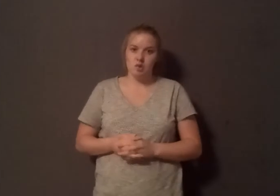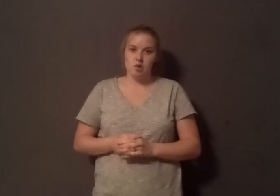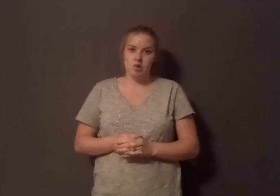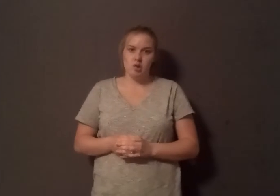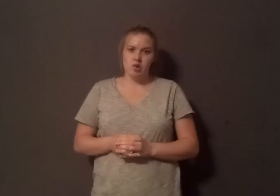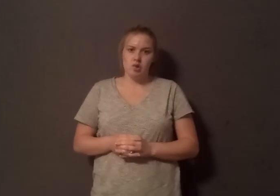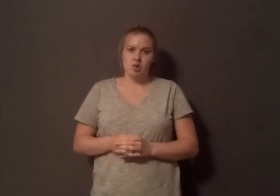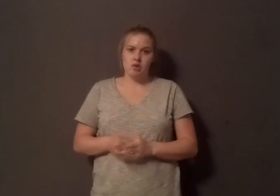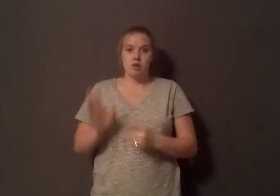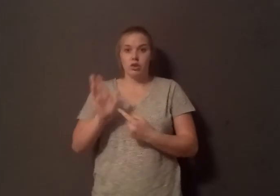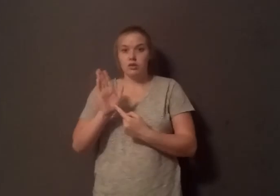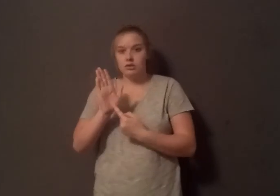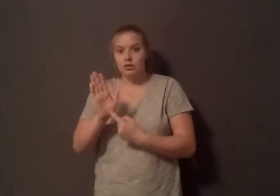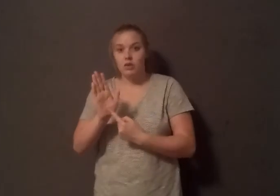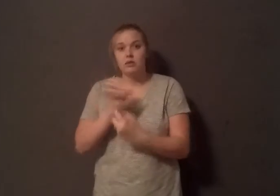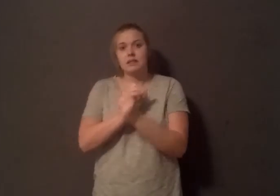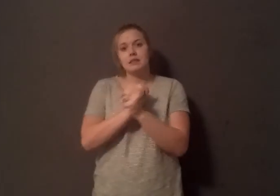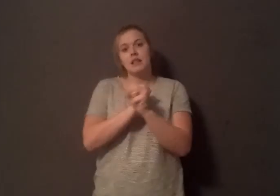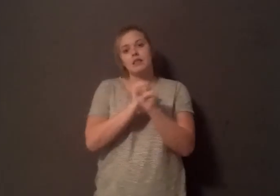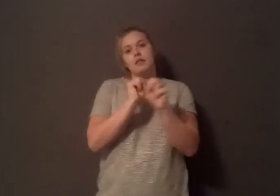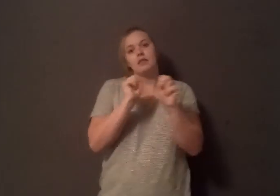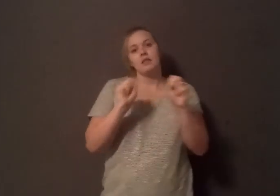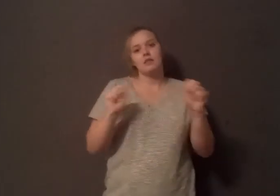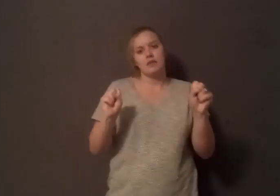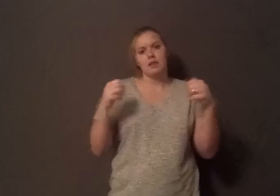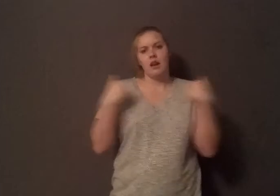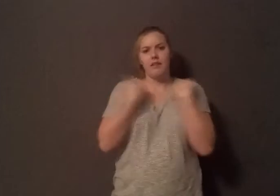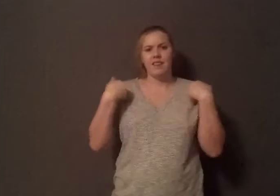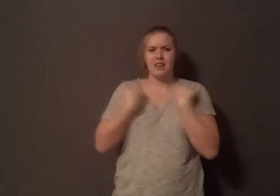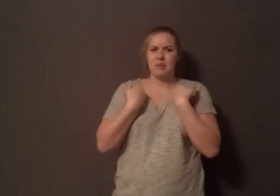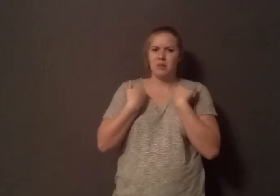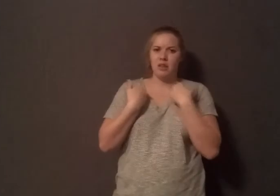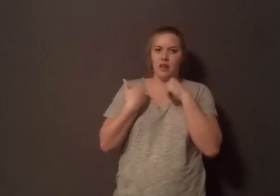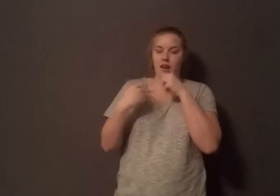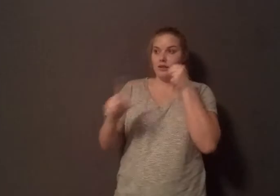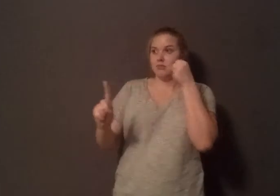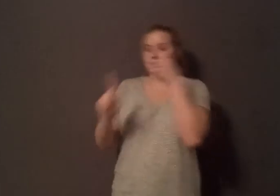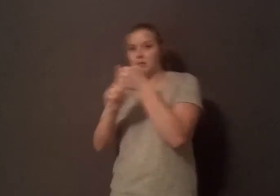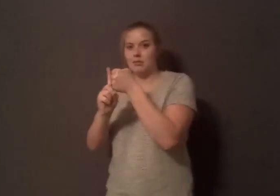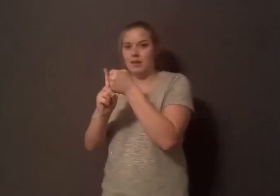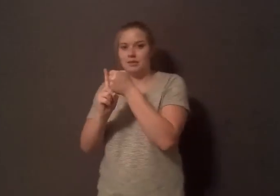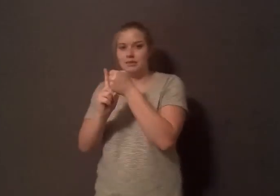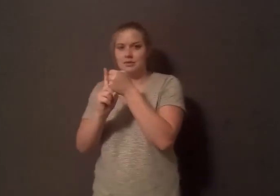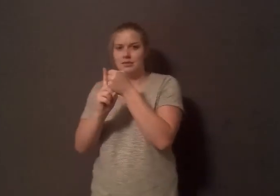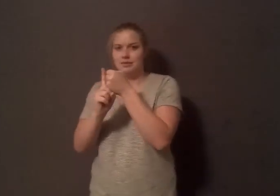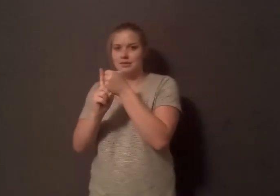supposed to show the safety of animal drugs. They're not really testing to see what the impacts of these drugs are on humans, they're really looking to see what the impacts of these drugs are on